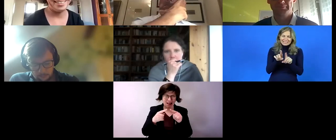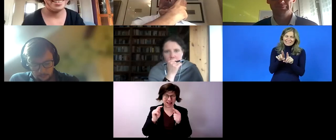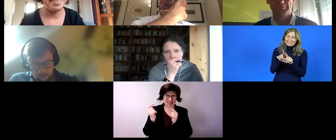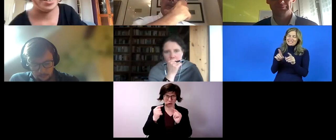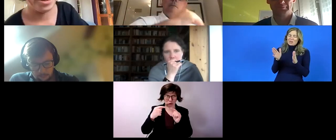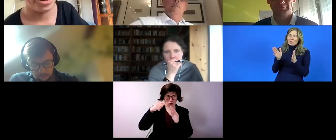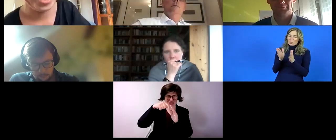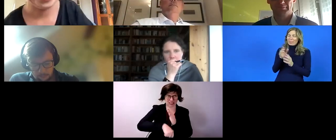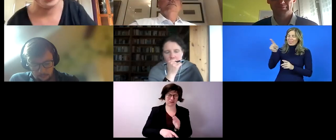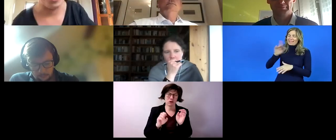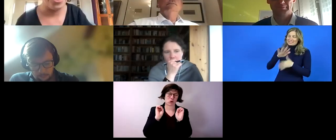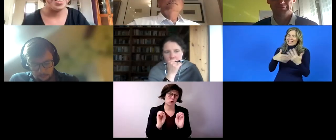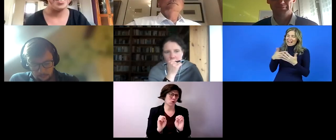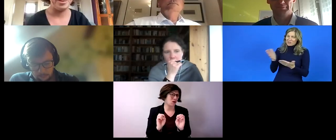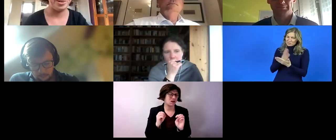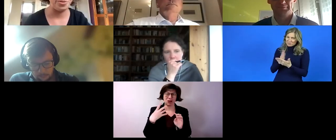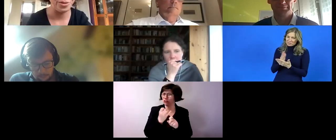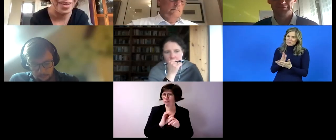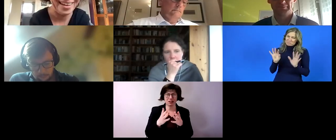language interpreters